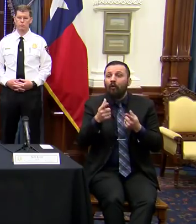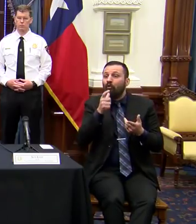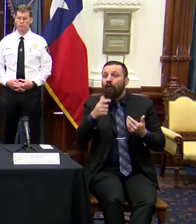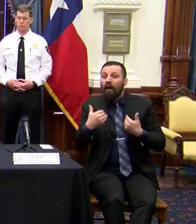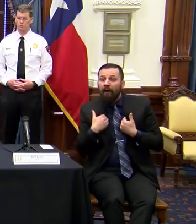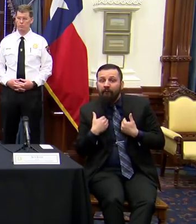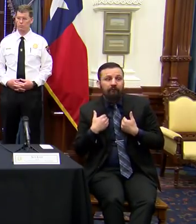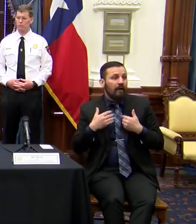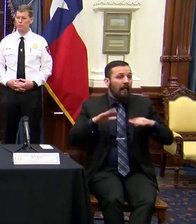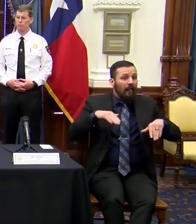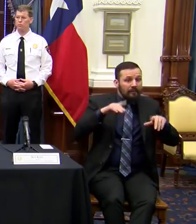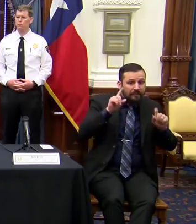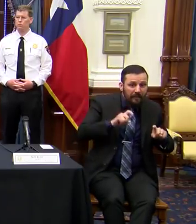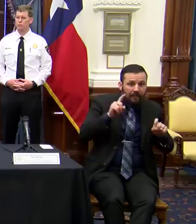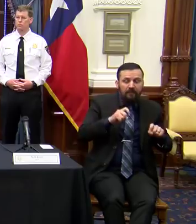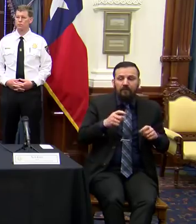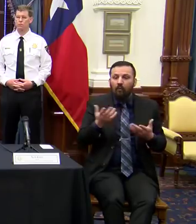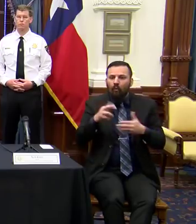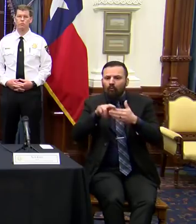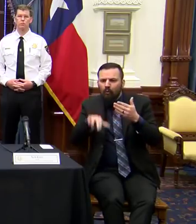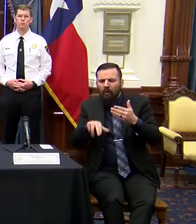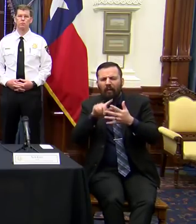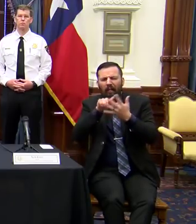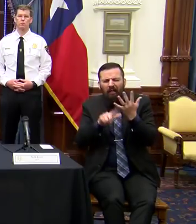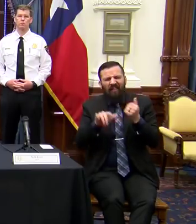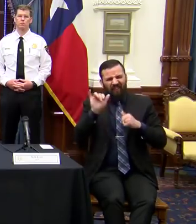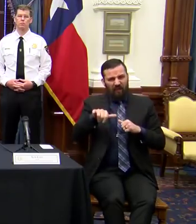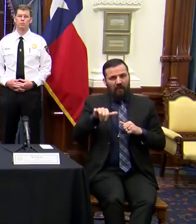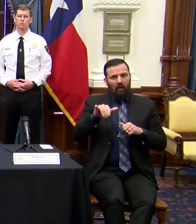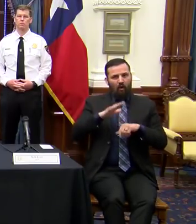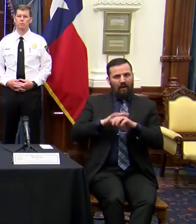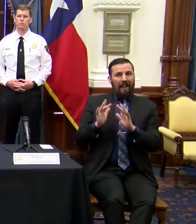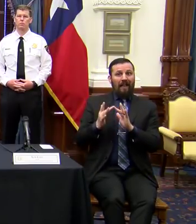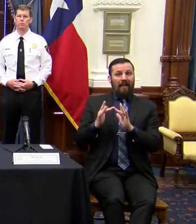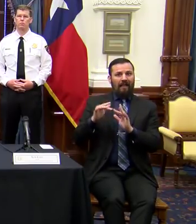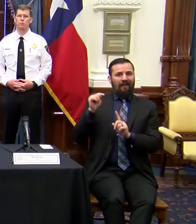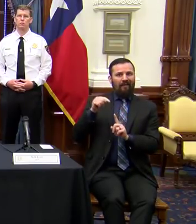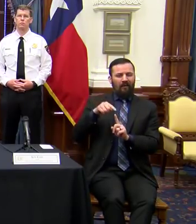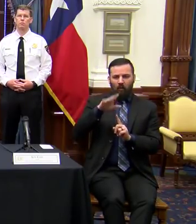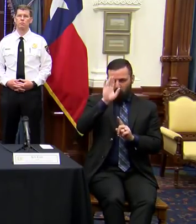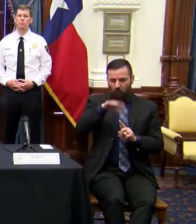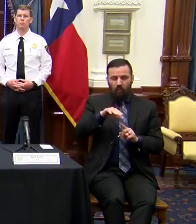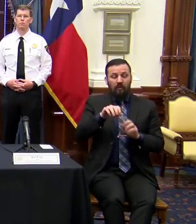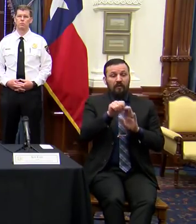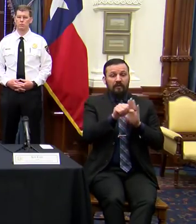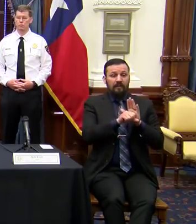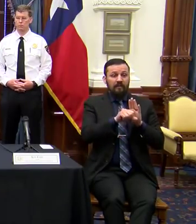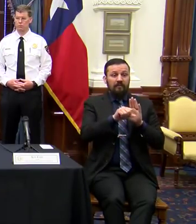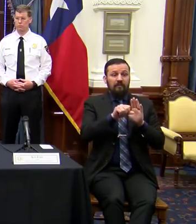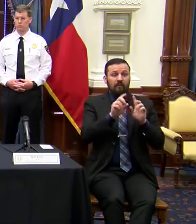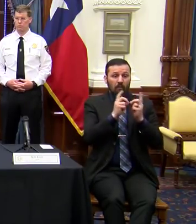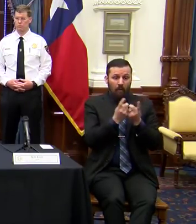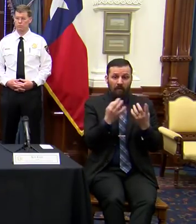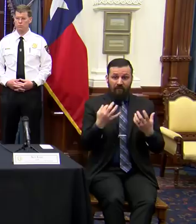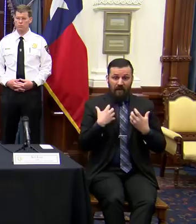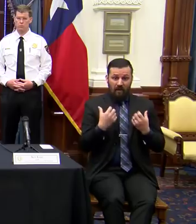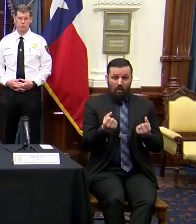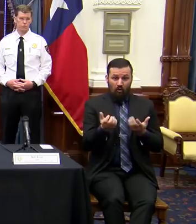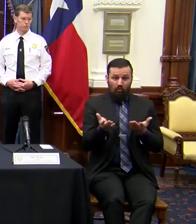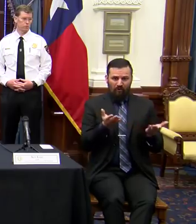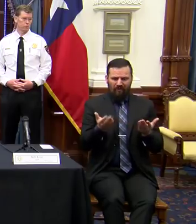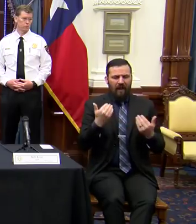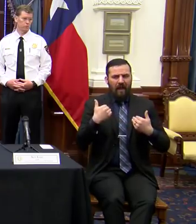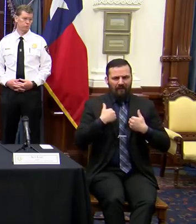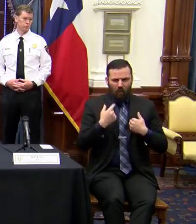not been tested, how many people have been tested, what are the outcomes, things like that. Know that the State Department of Health Services has one